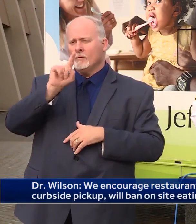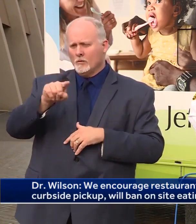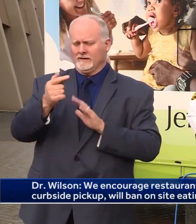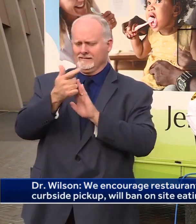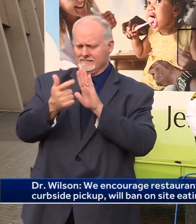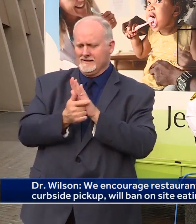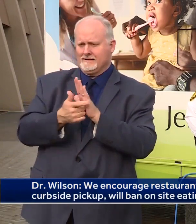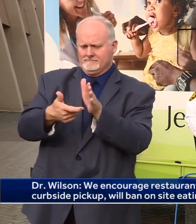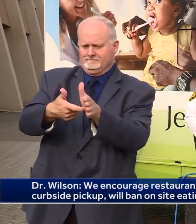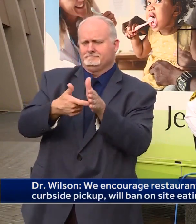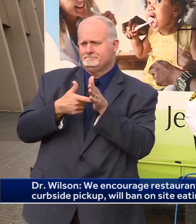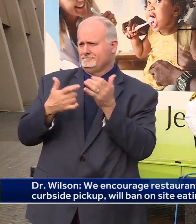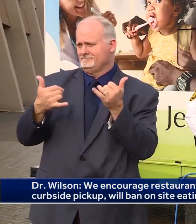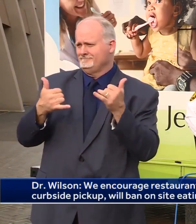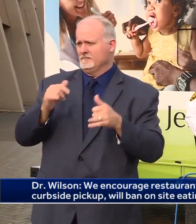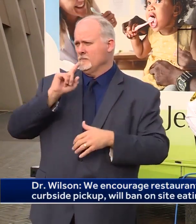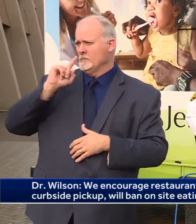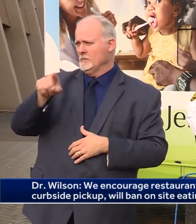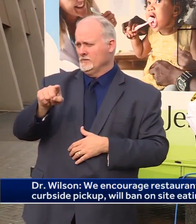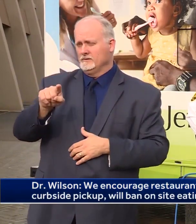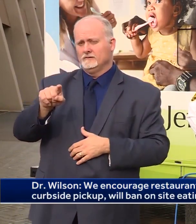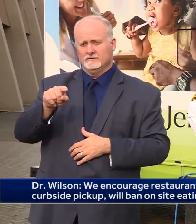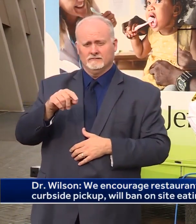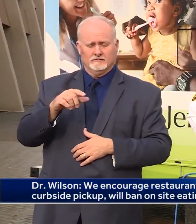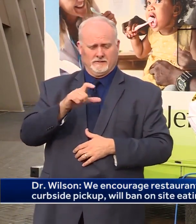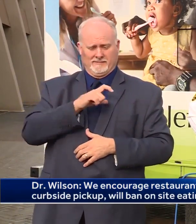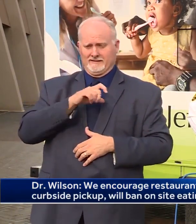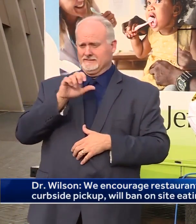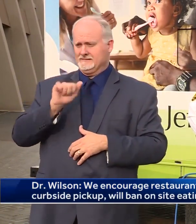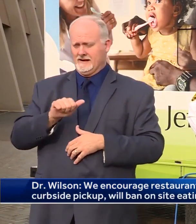legally binding, and they may be enforced.